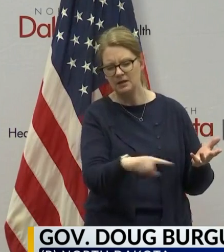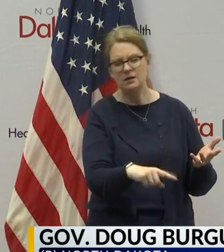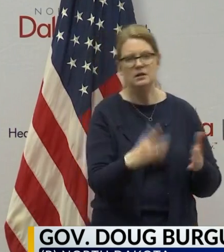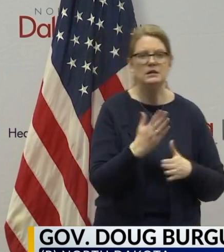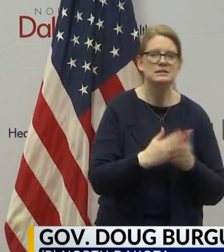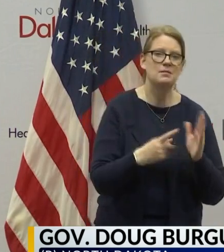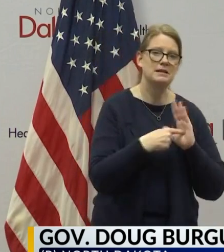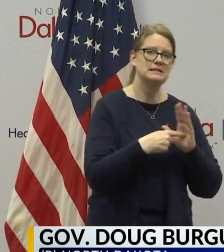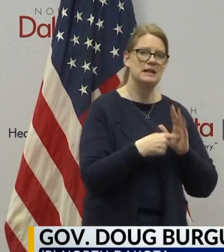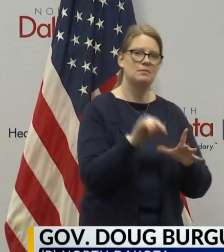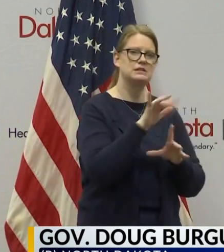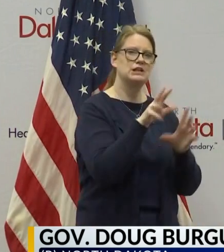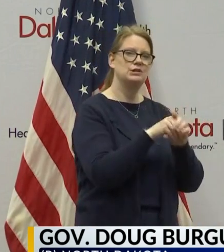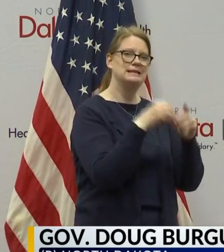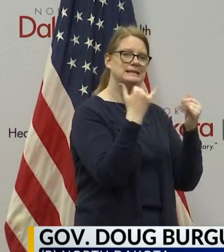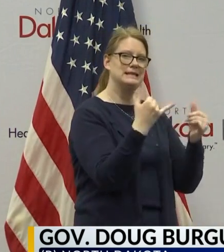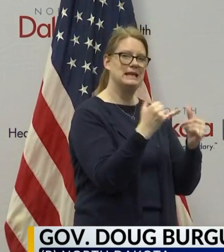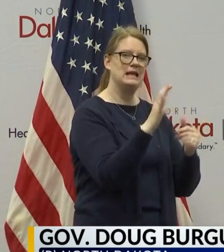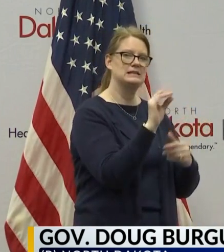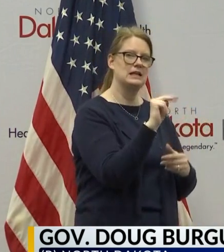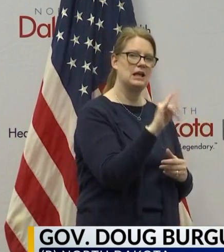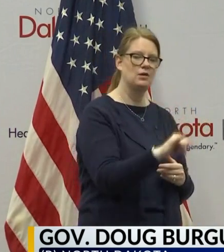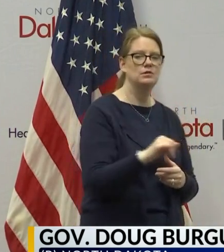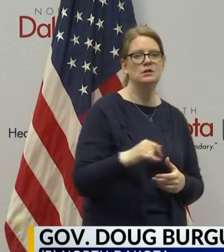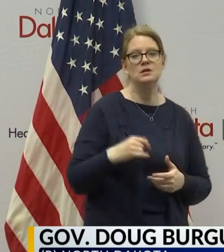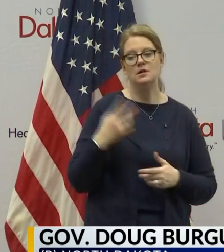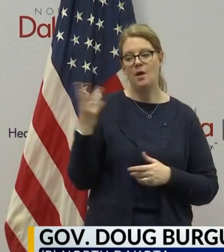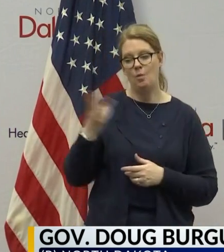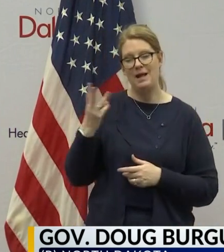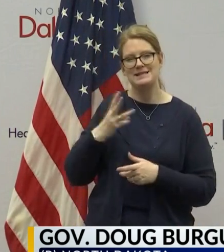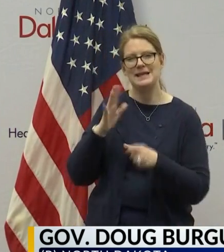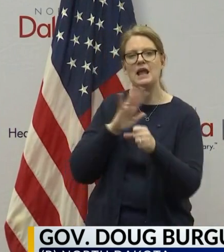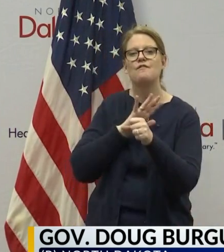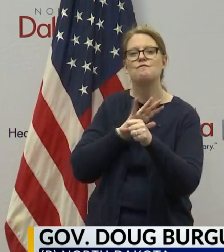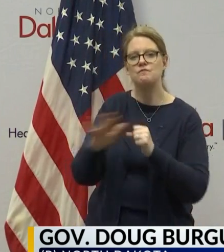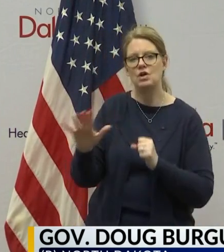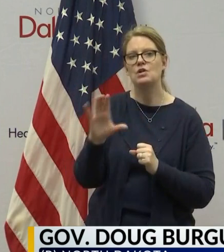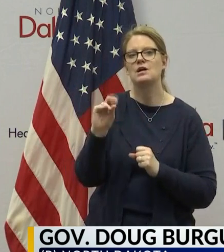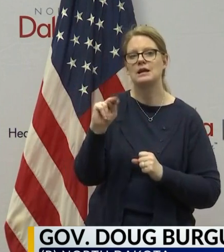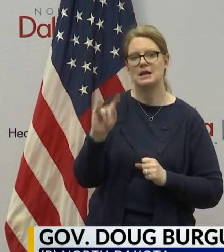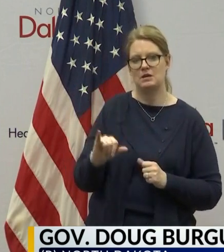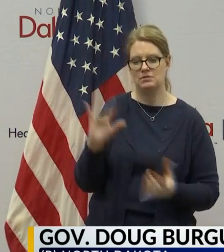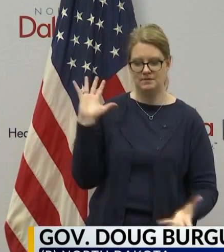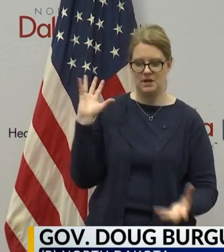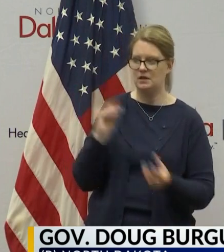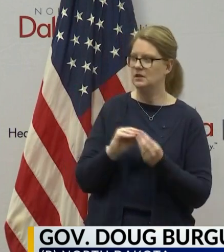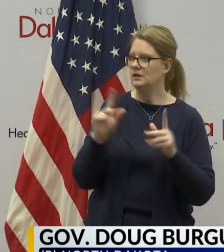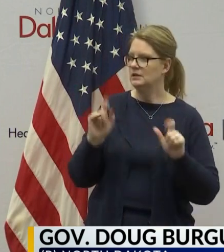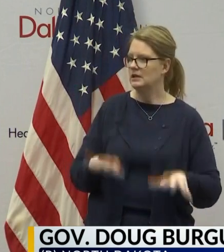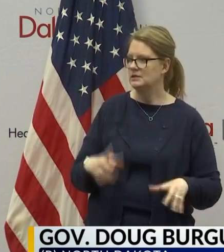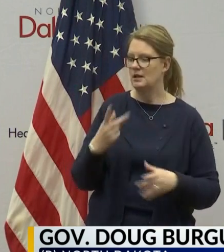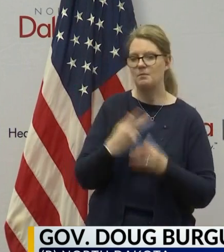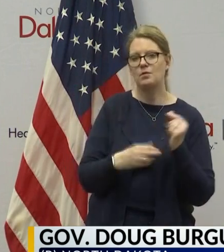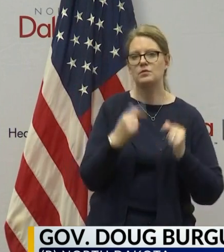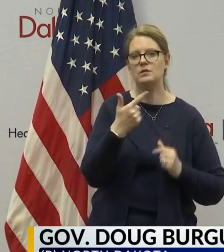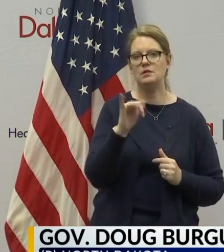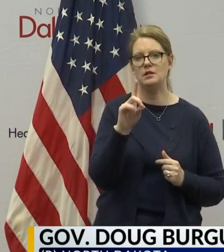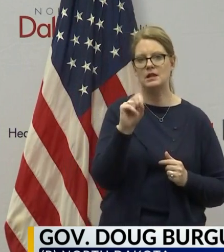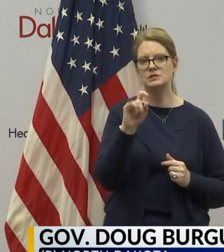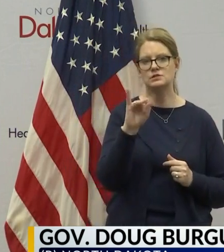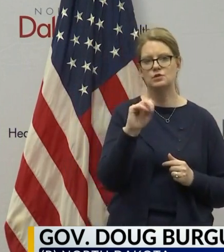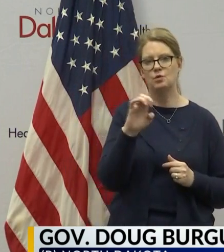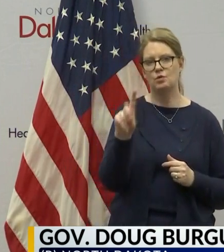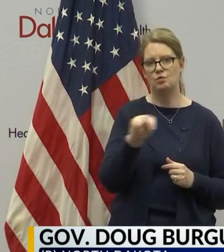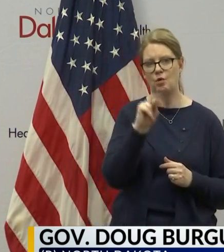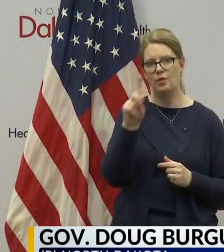made it into today's count. We're going to have a full account by Wednesday of the testing from both the Gladstone, North Dakota